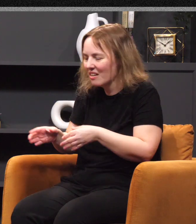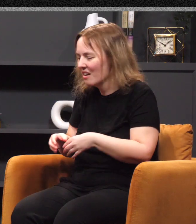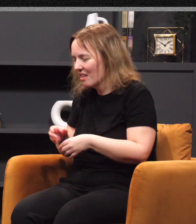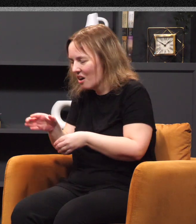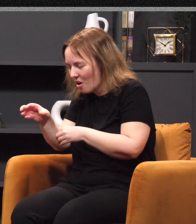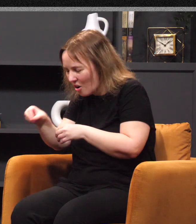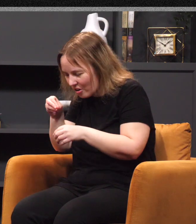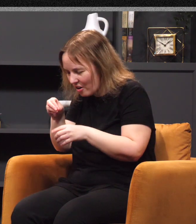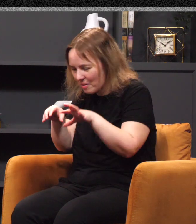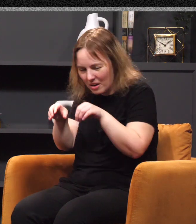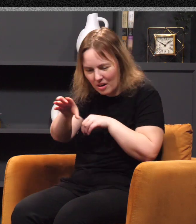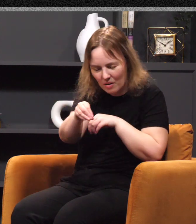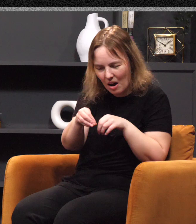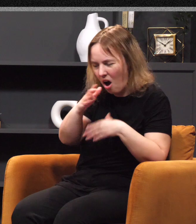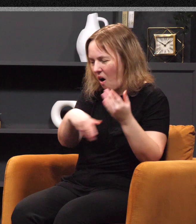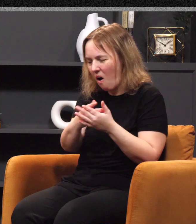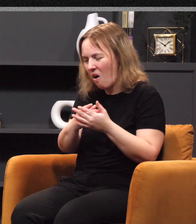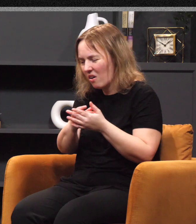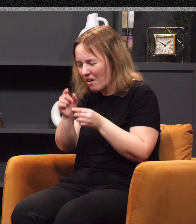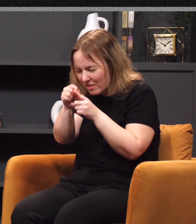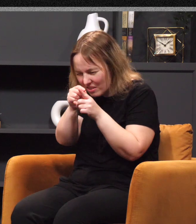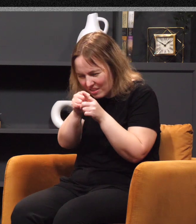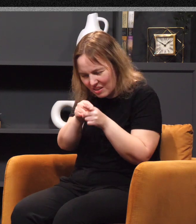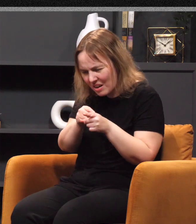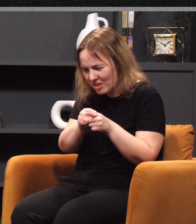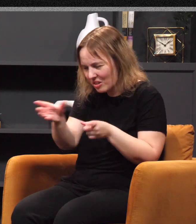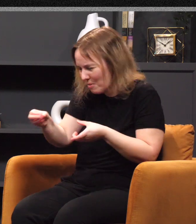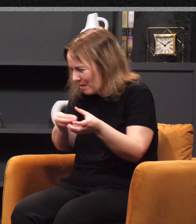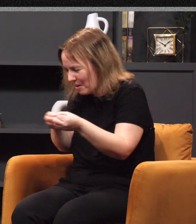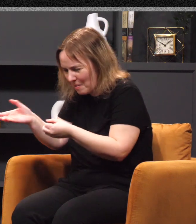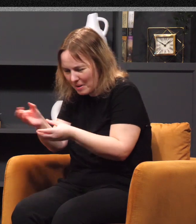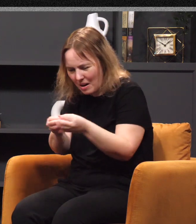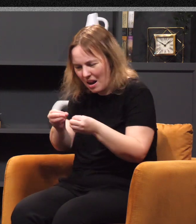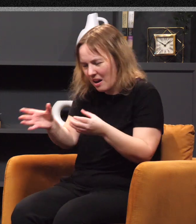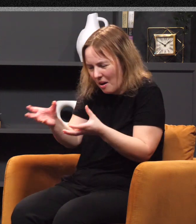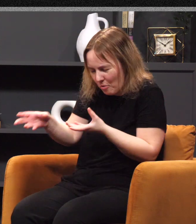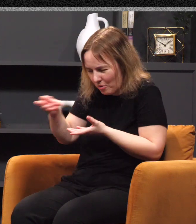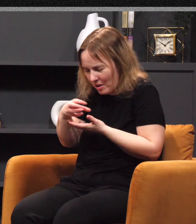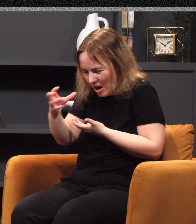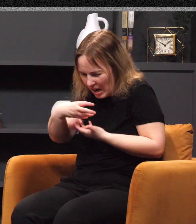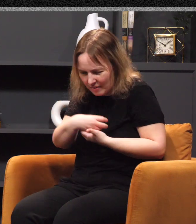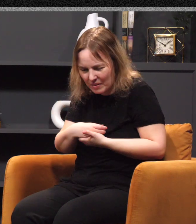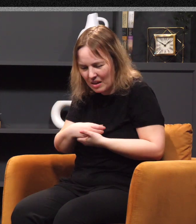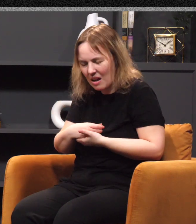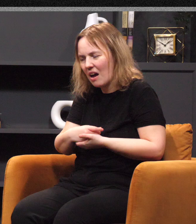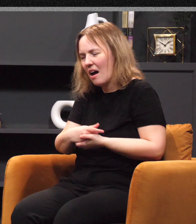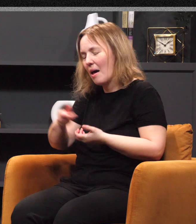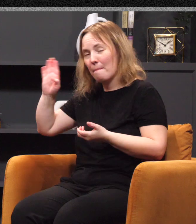taking hold. Every little scraps she would see, every kernel, she'd pick it up, pick it up, pick it up, doing that all day. Well, Boaz is so impressed by her work